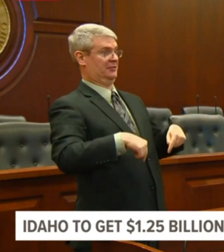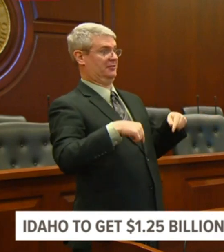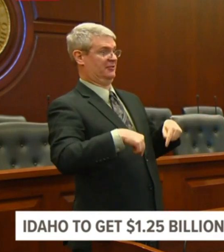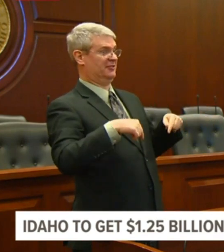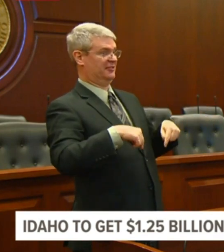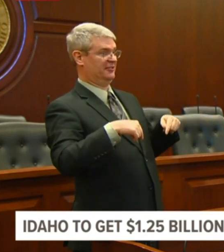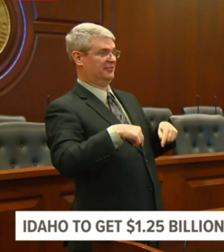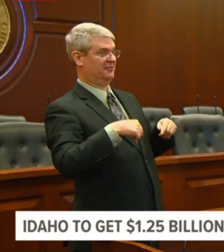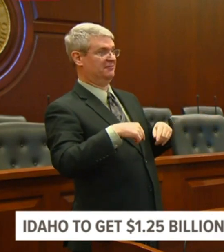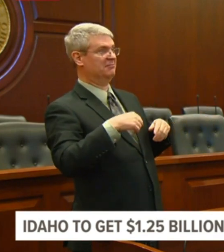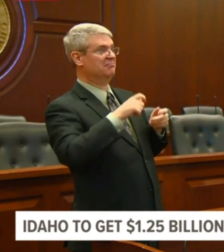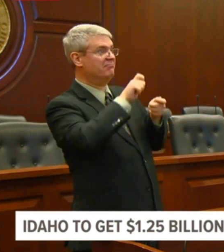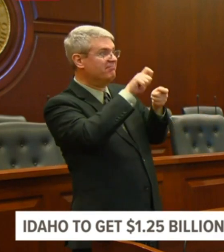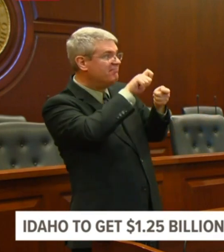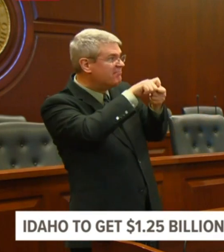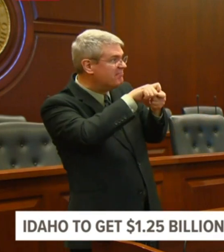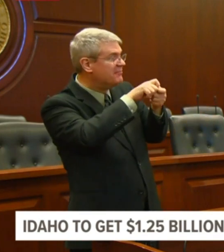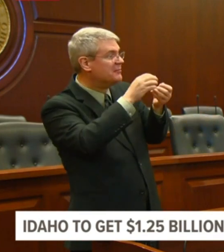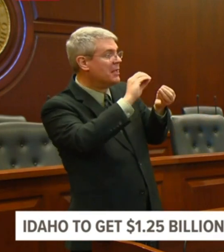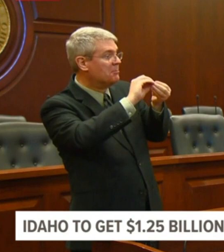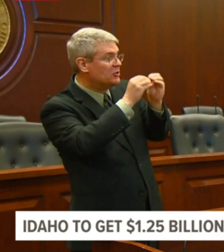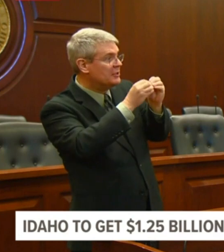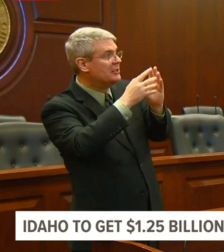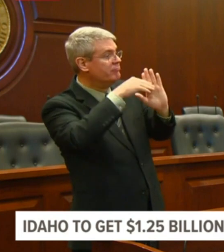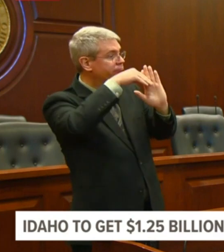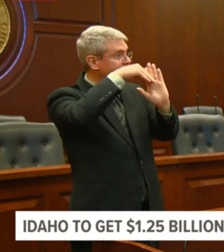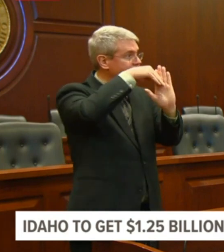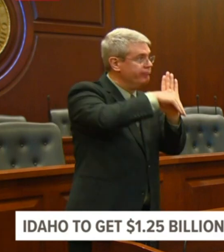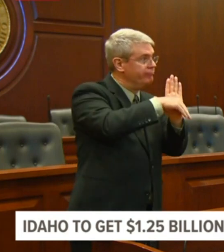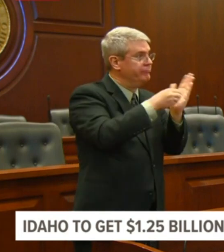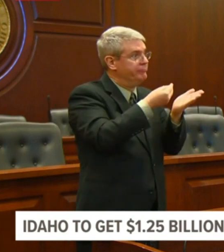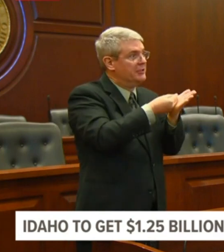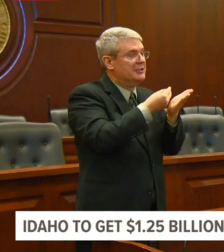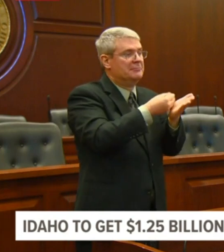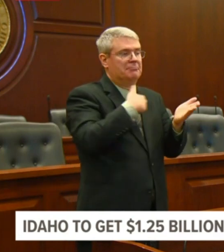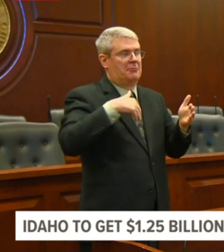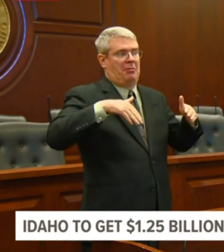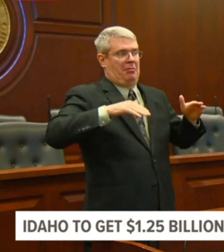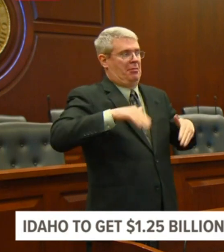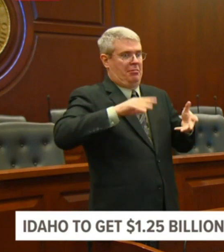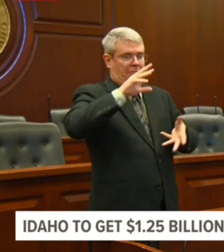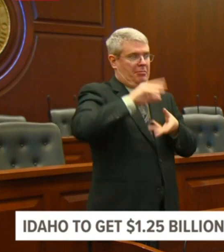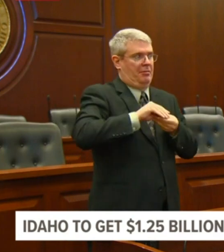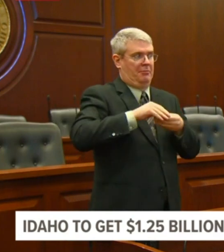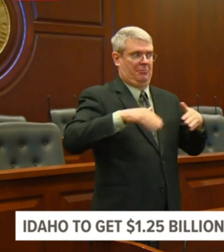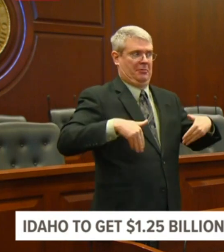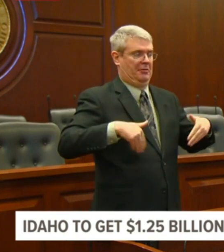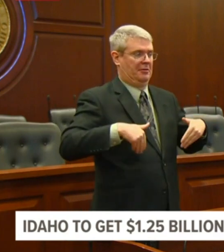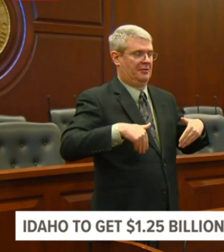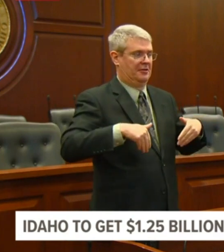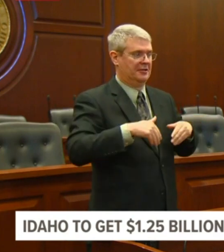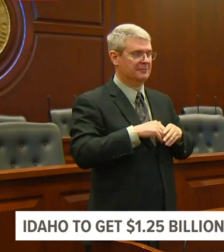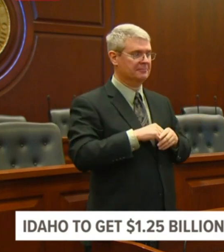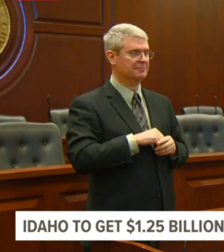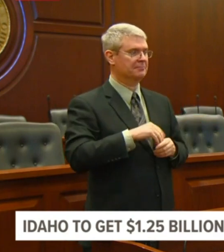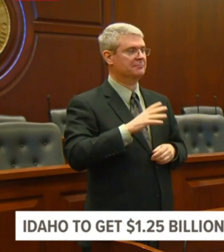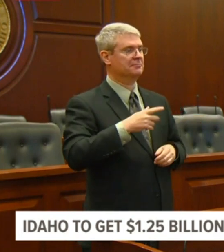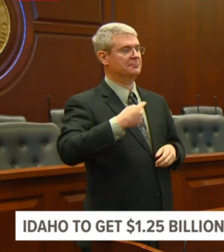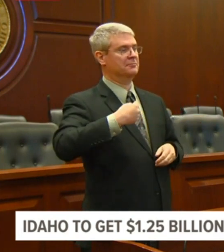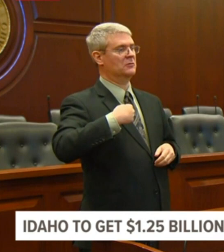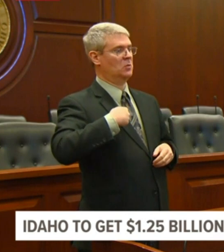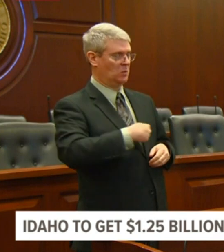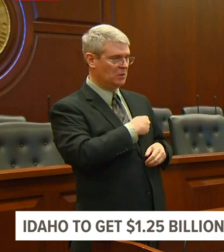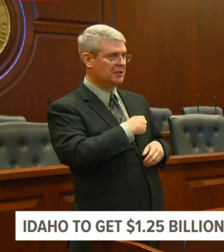long-term success. To ensure we can deliver a balanced budget at the end of this fiscal year, I'm requesting the